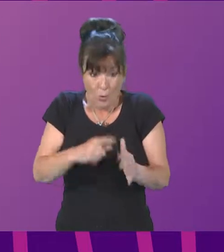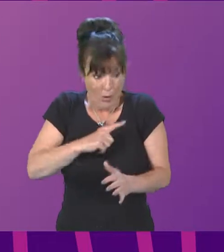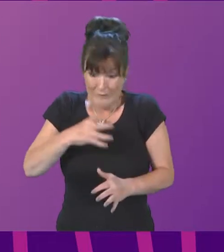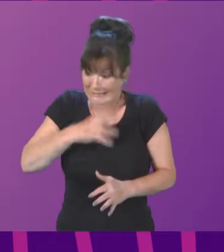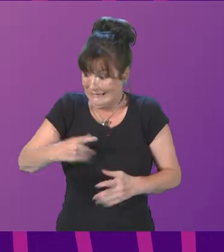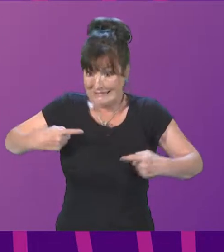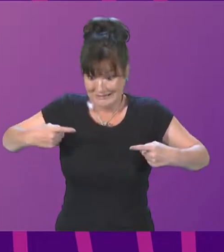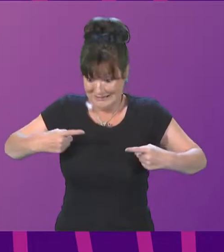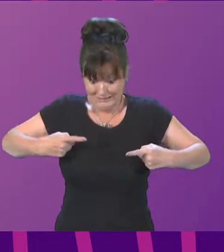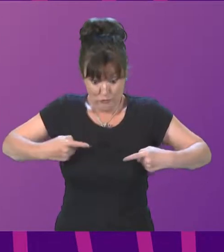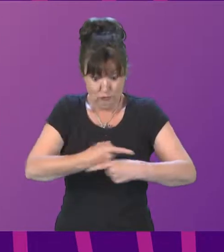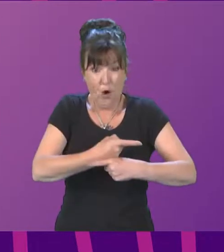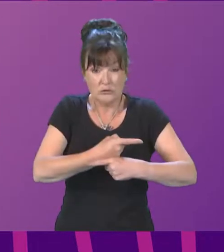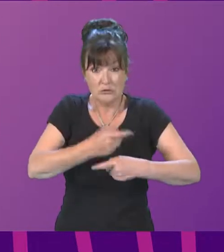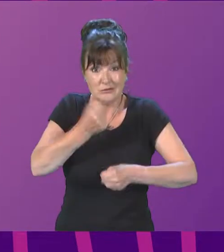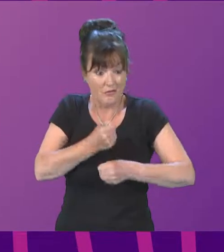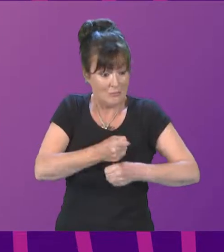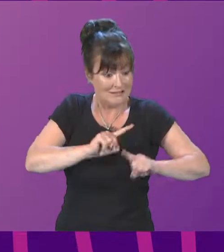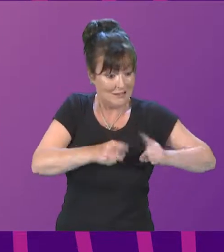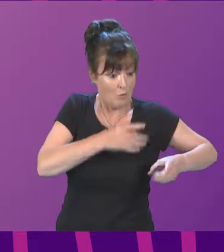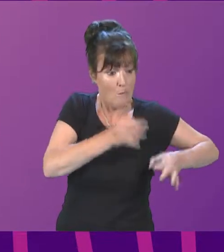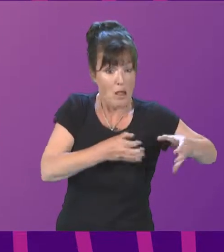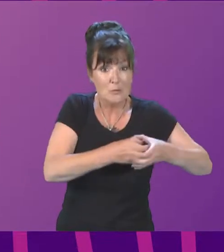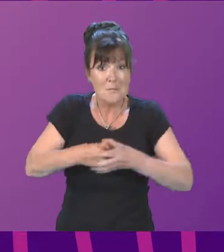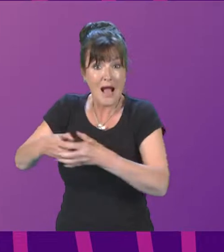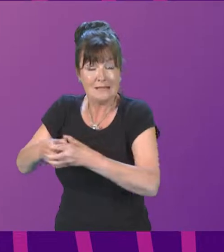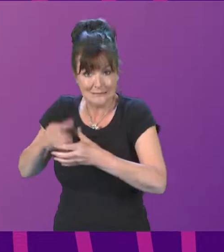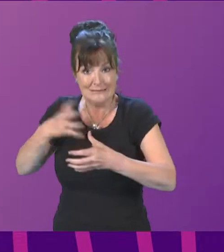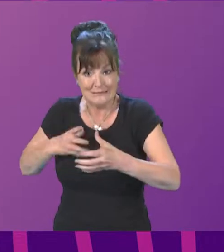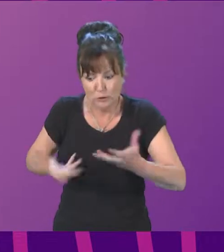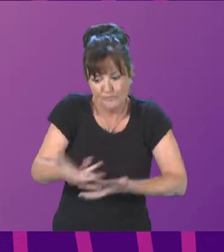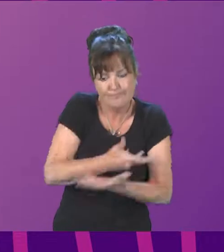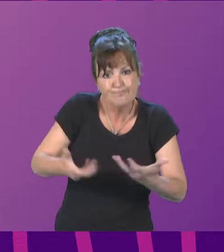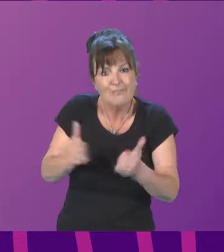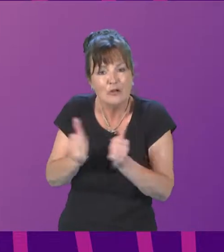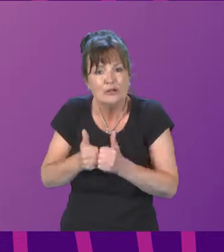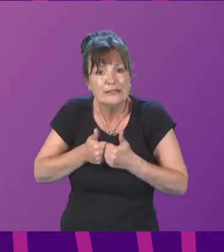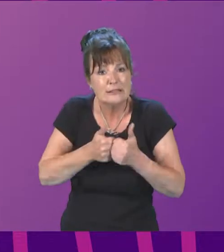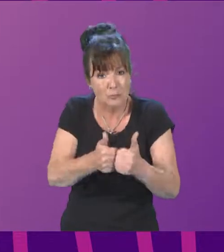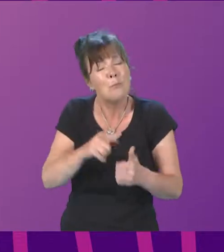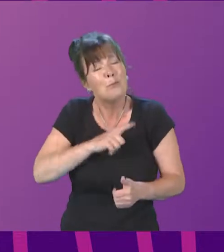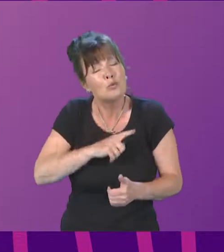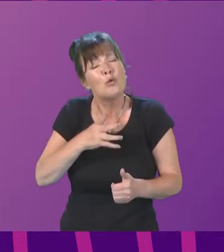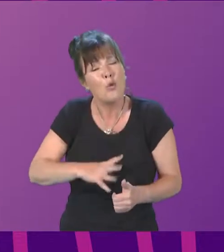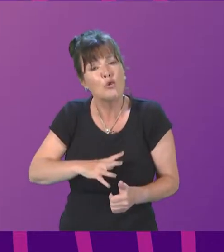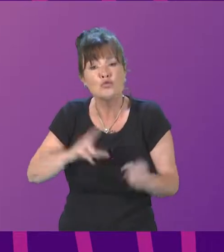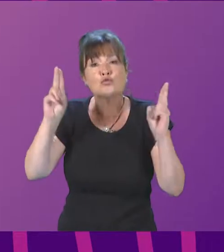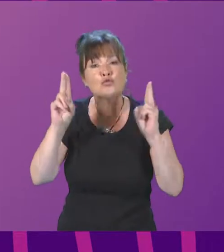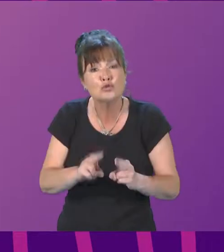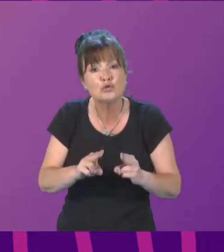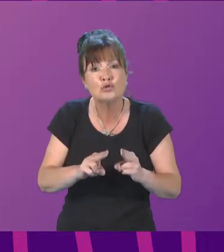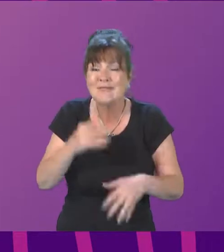cross-sector collaboration and that we are both serious about reducing harm, but also supporting recovery in this country.